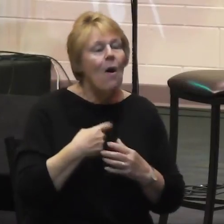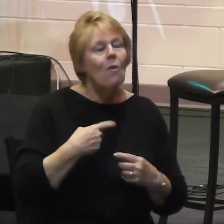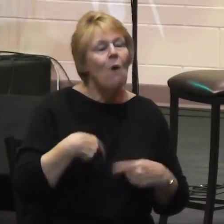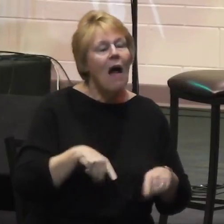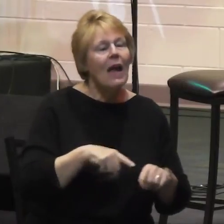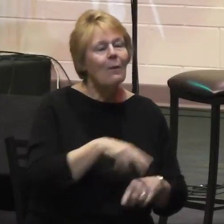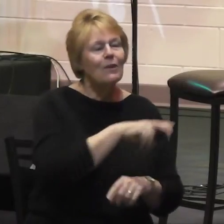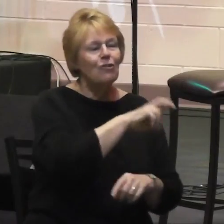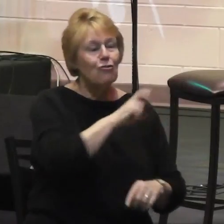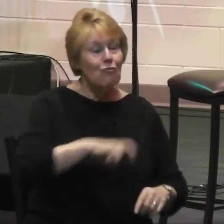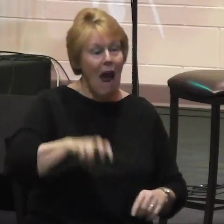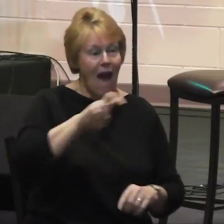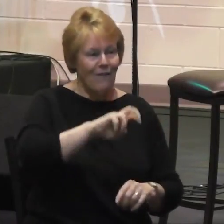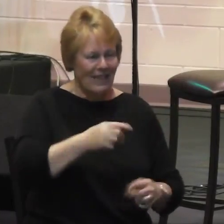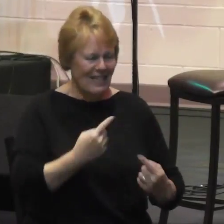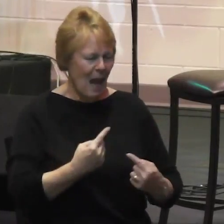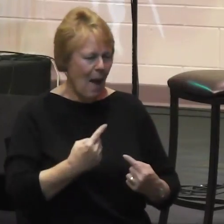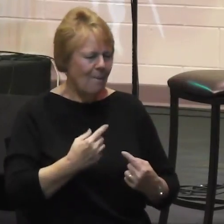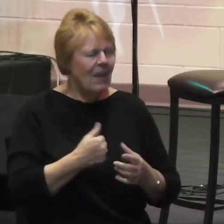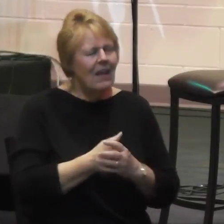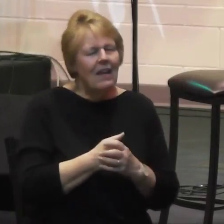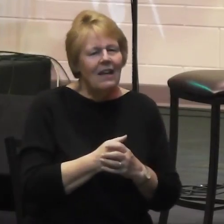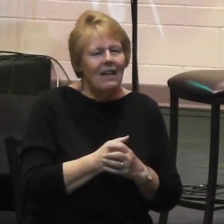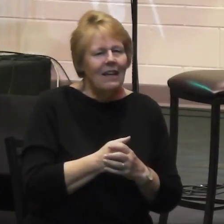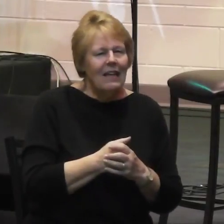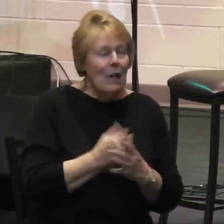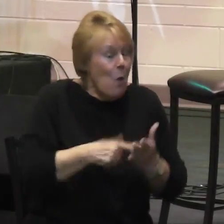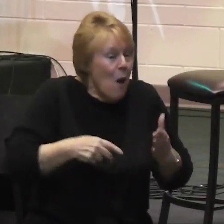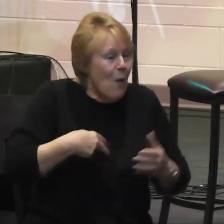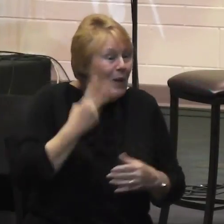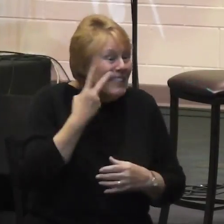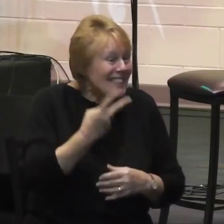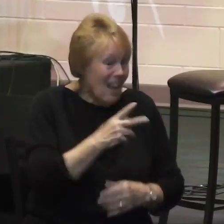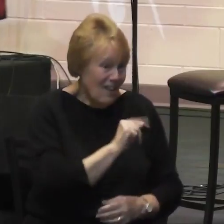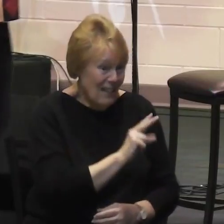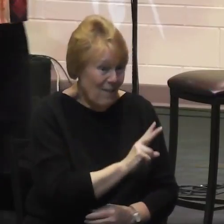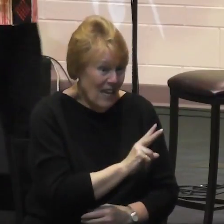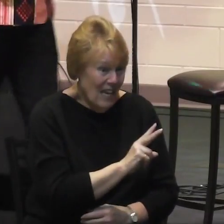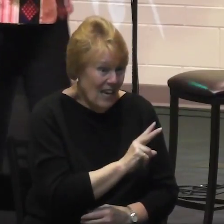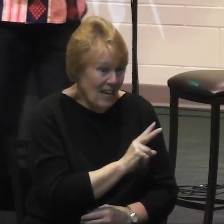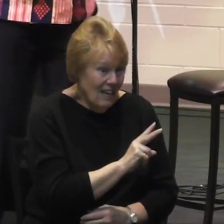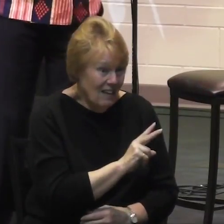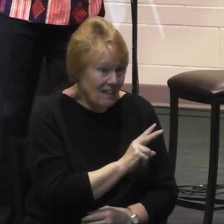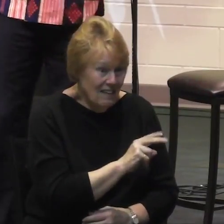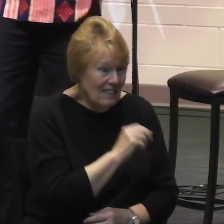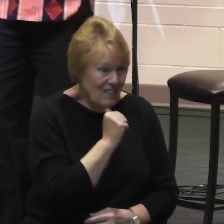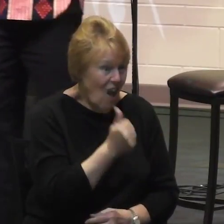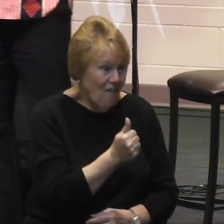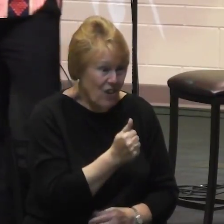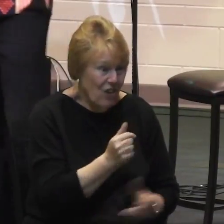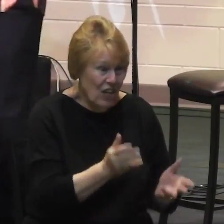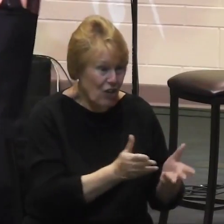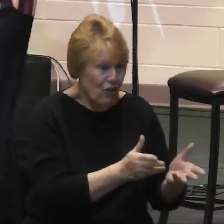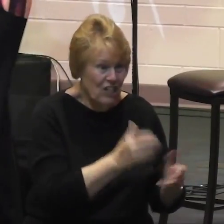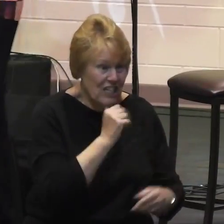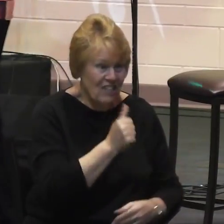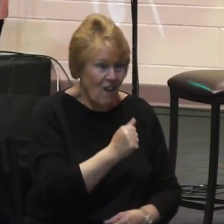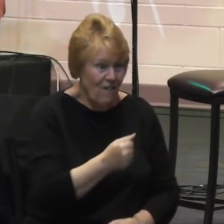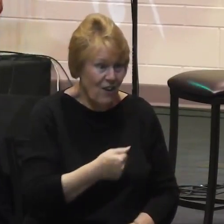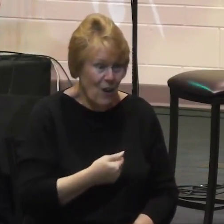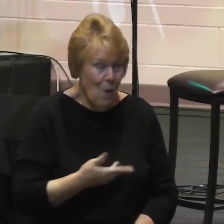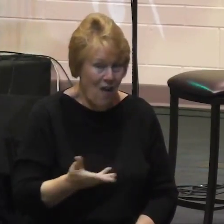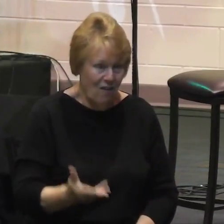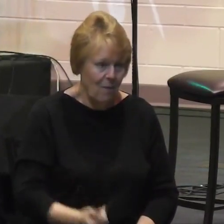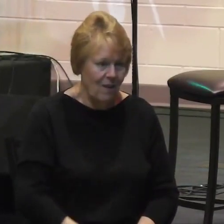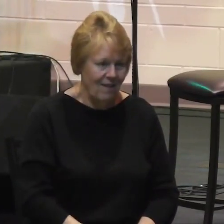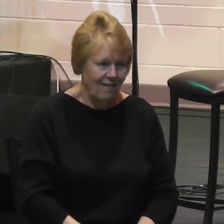on TV is not very welcoming and encouraging. And I had been warned that when I get